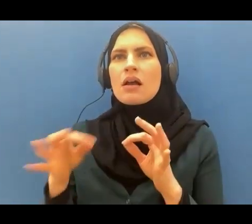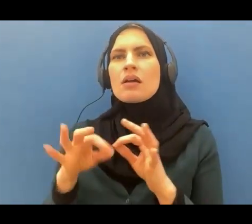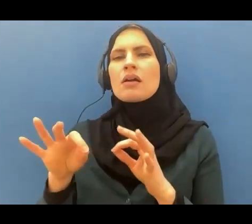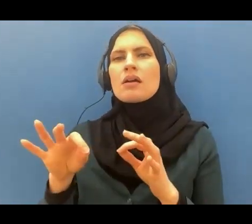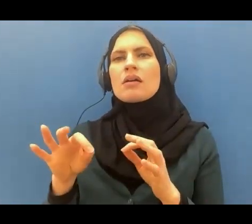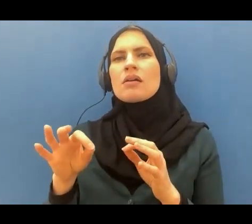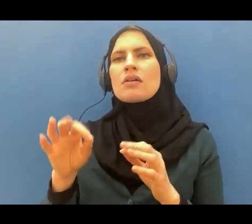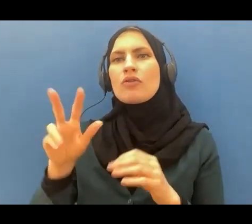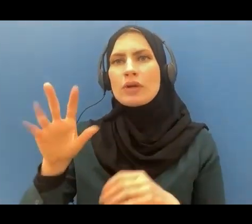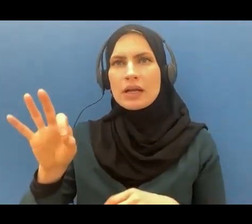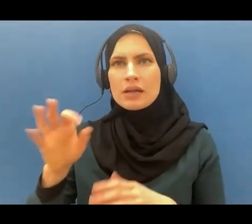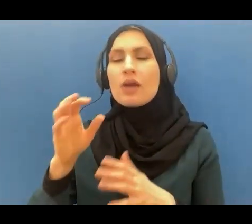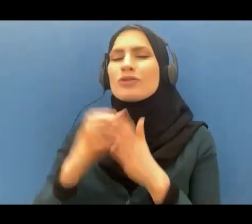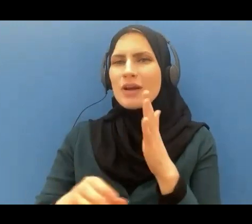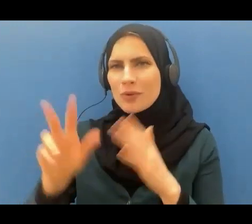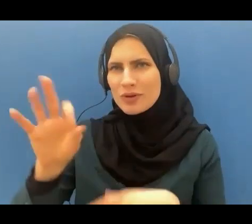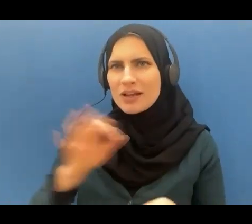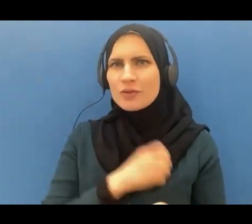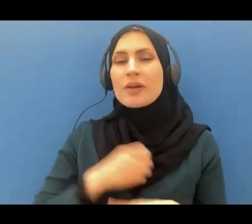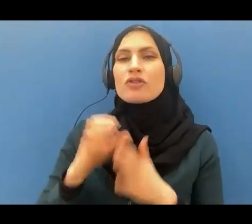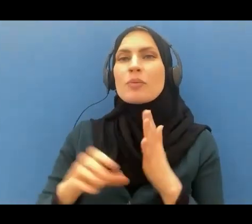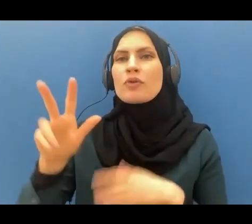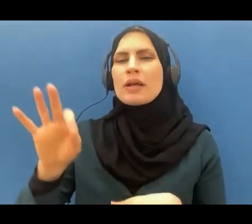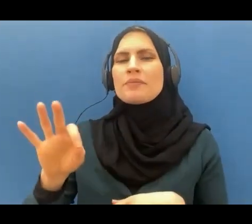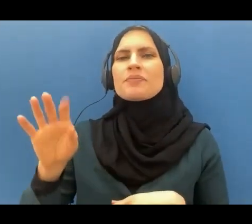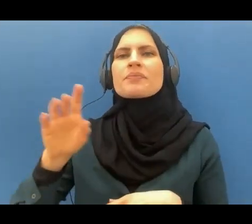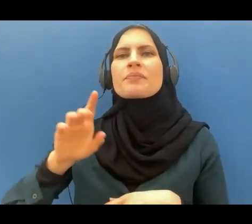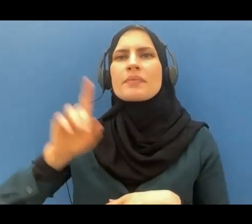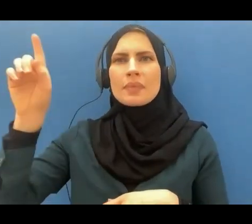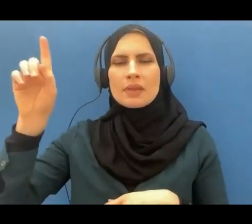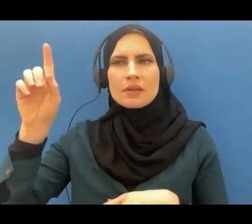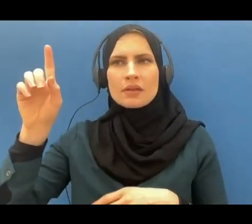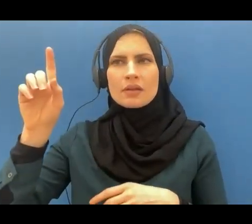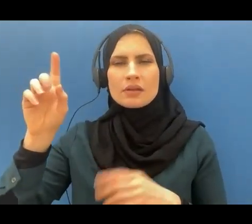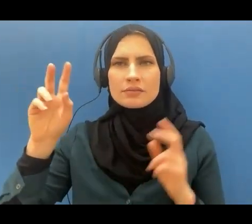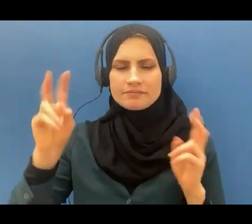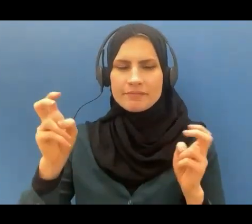he says Allah is the creator of all things